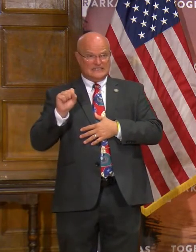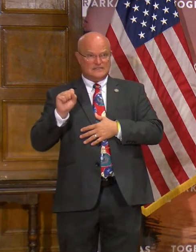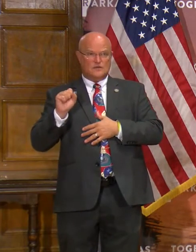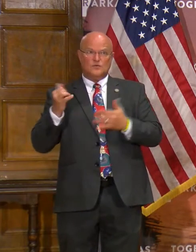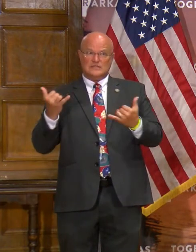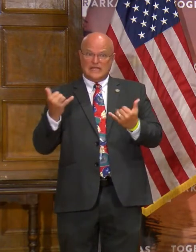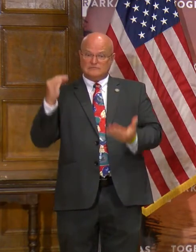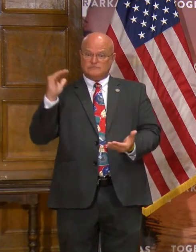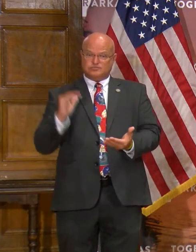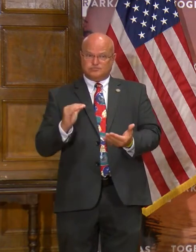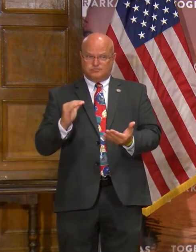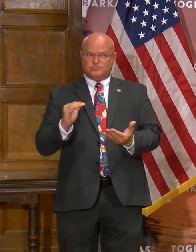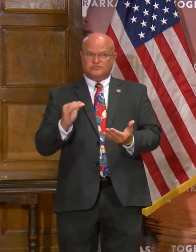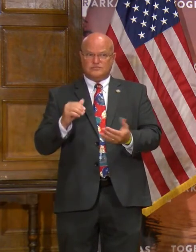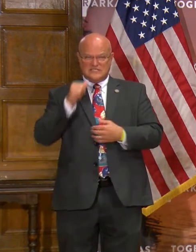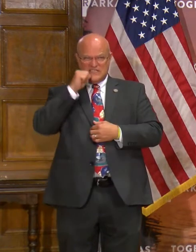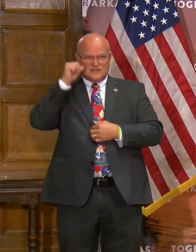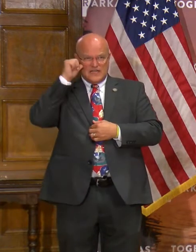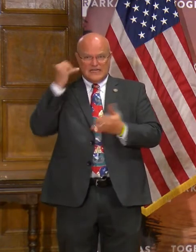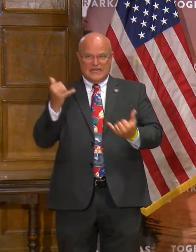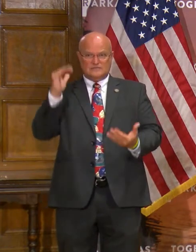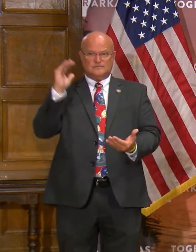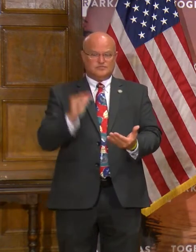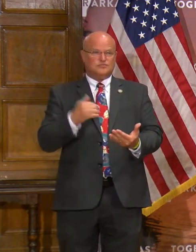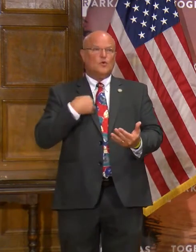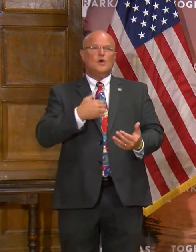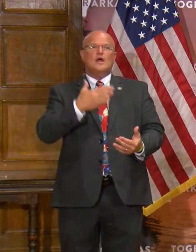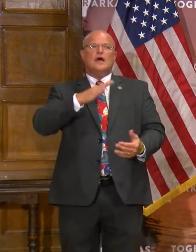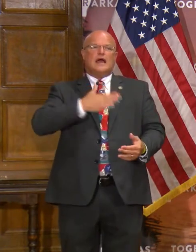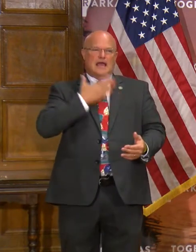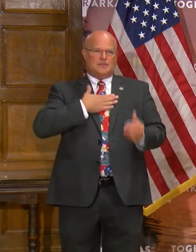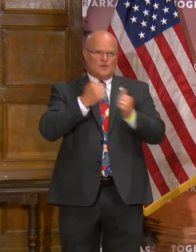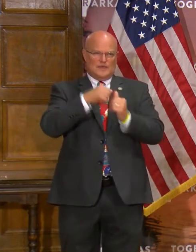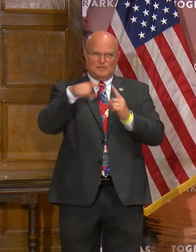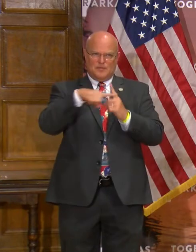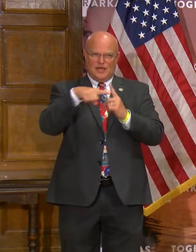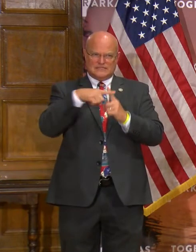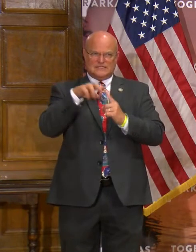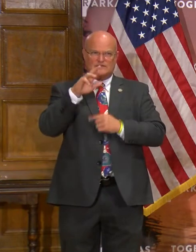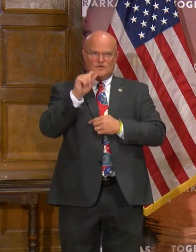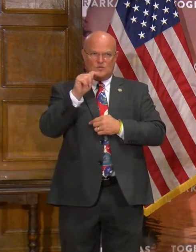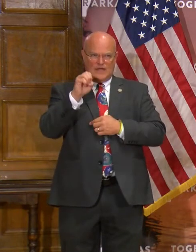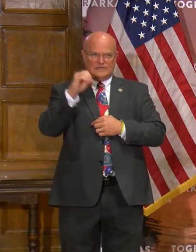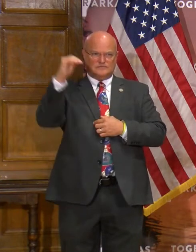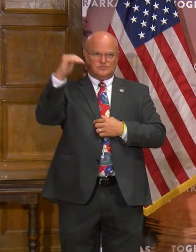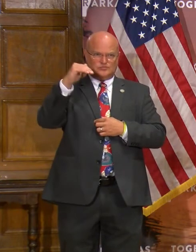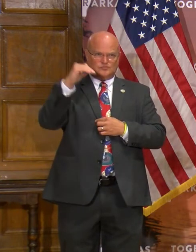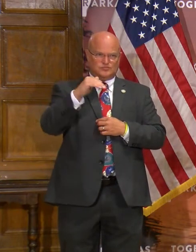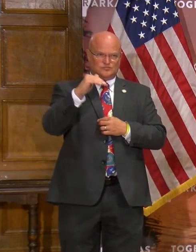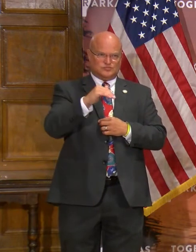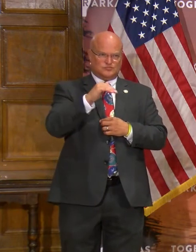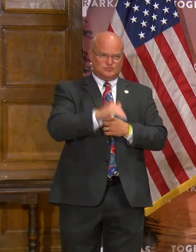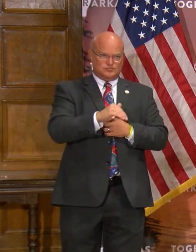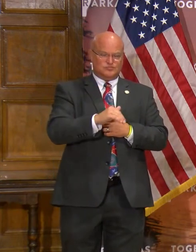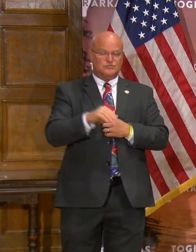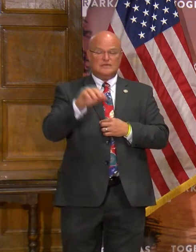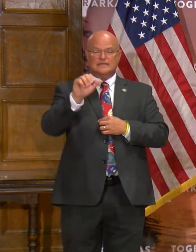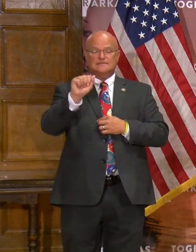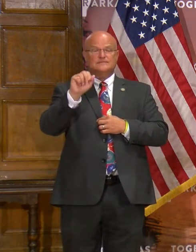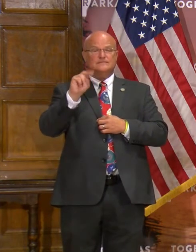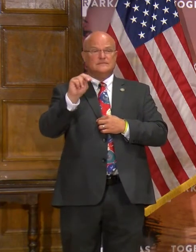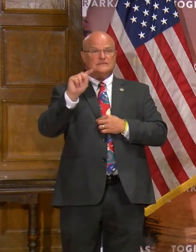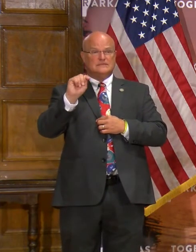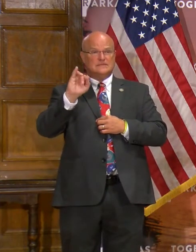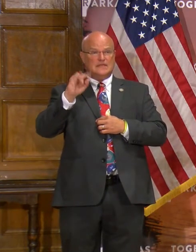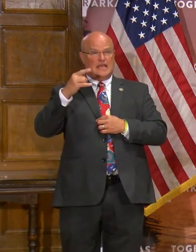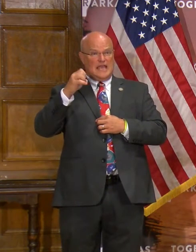yesterday, we are pleased with that positivity rate continuing to decline. The antigen tests, we